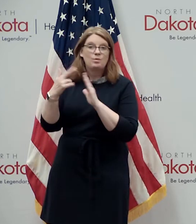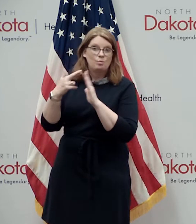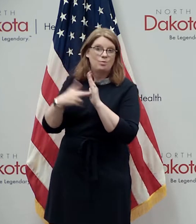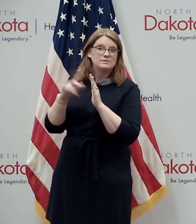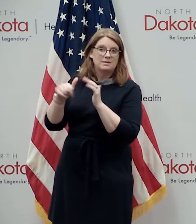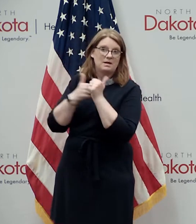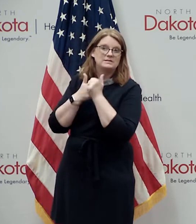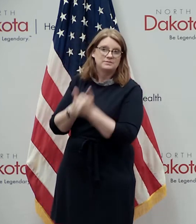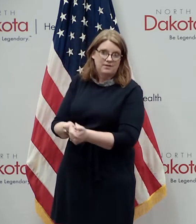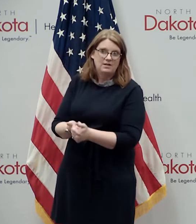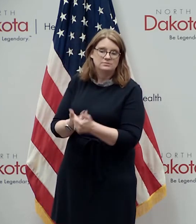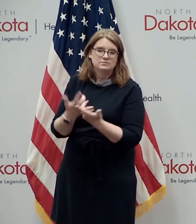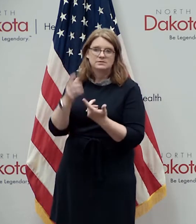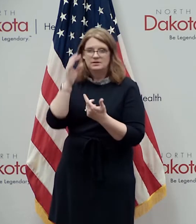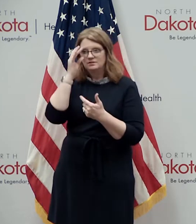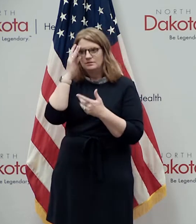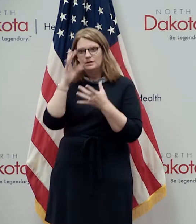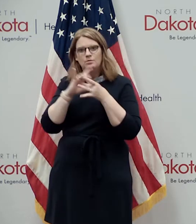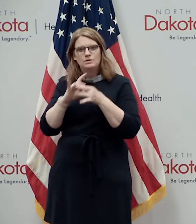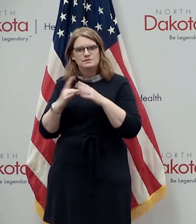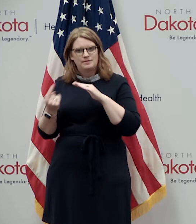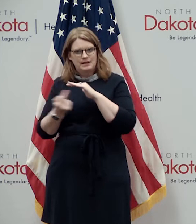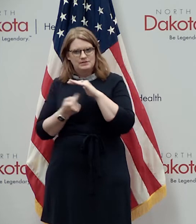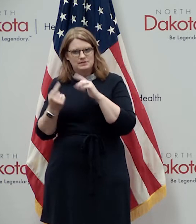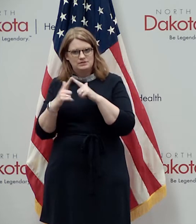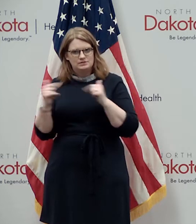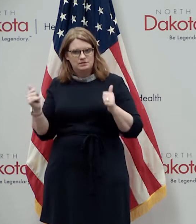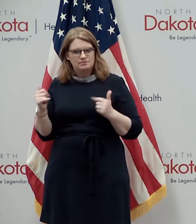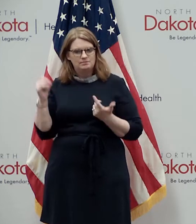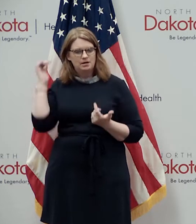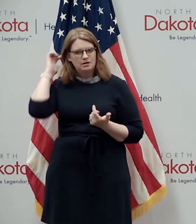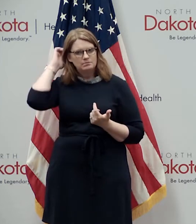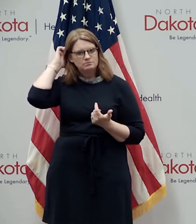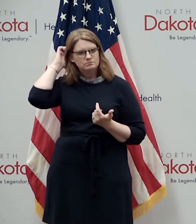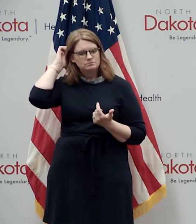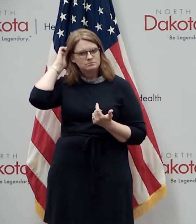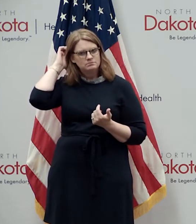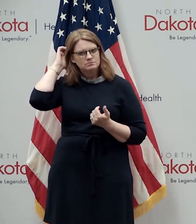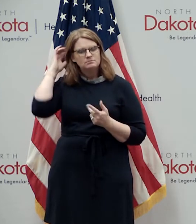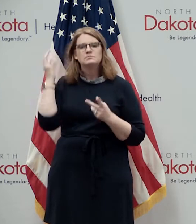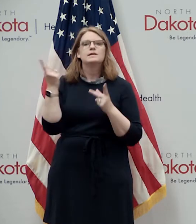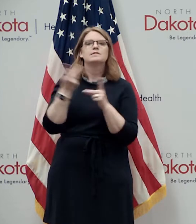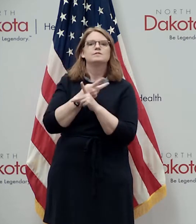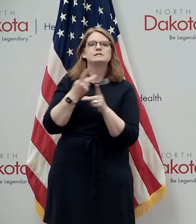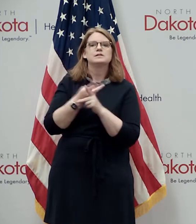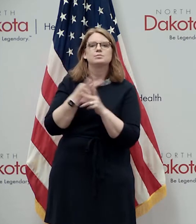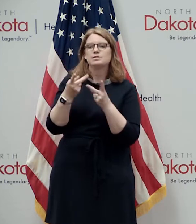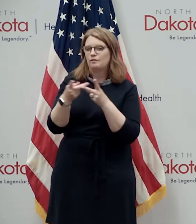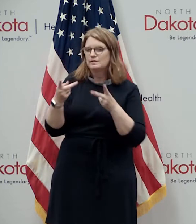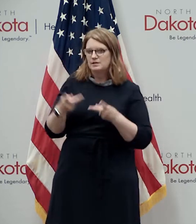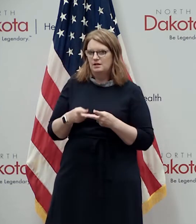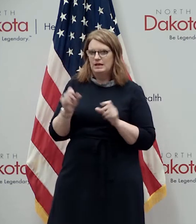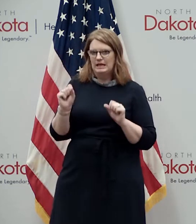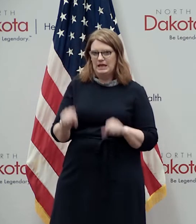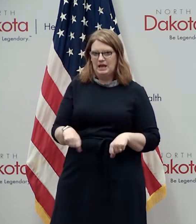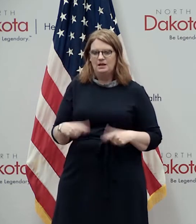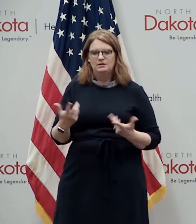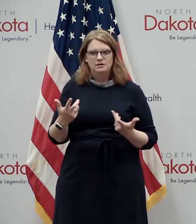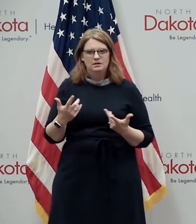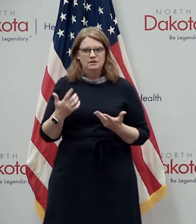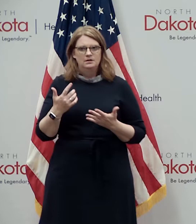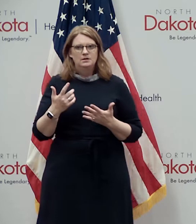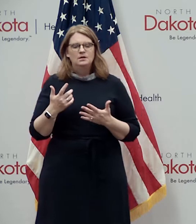of isolation or when they need to get tested again but again you can work that out with your facility and we're happy to happy to help